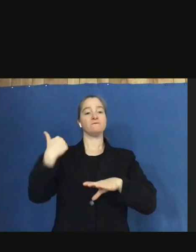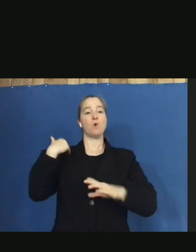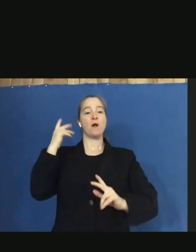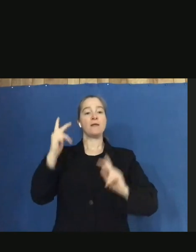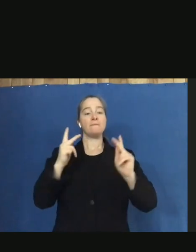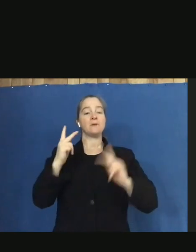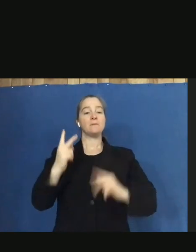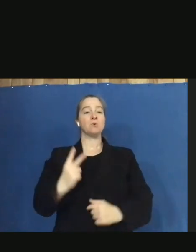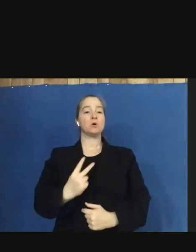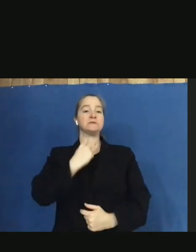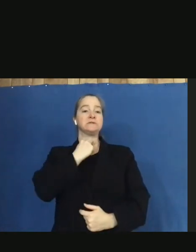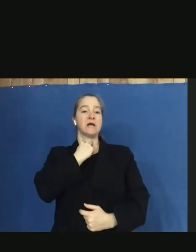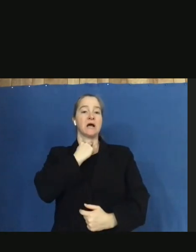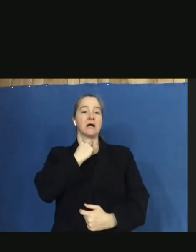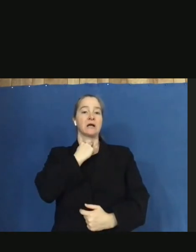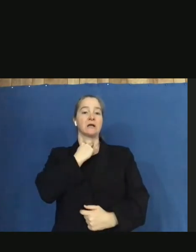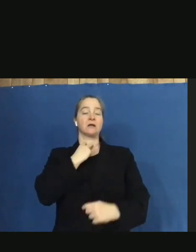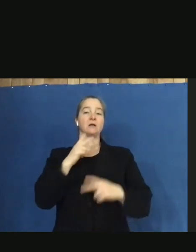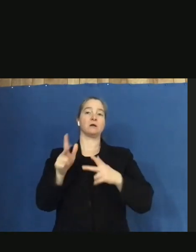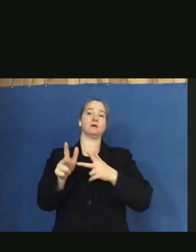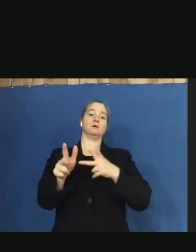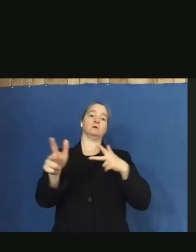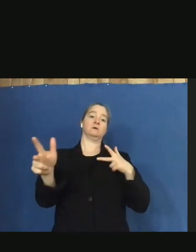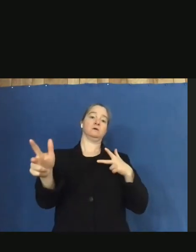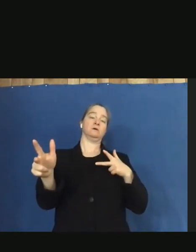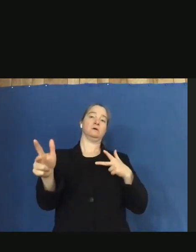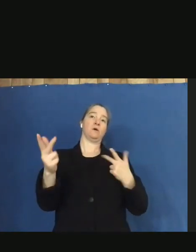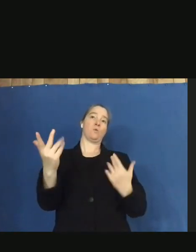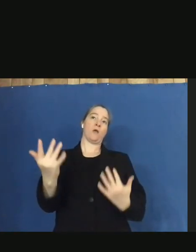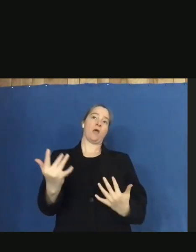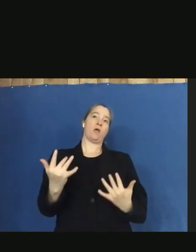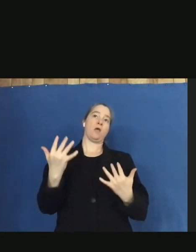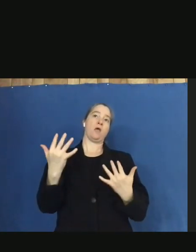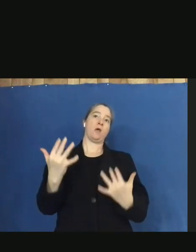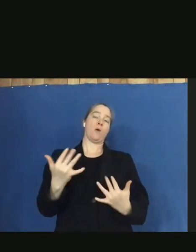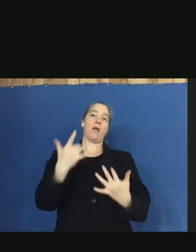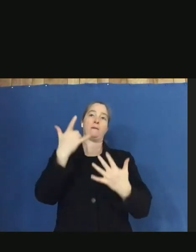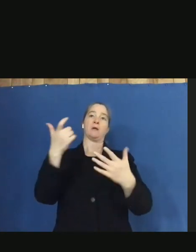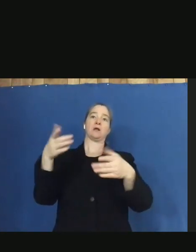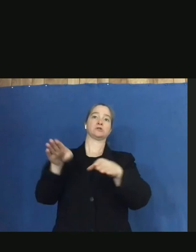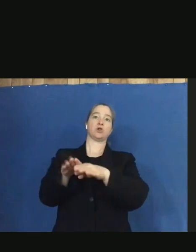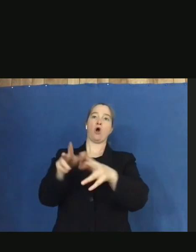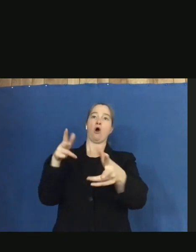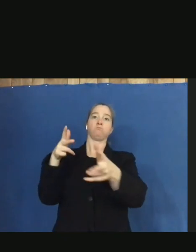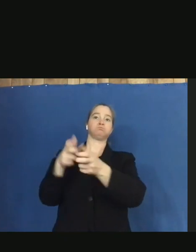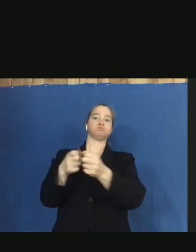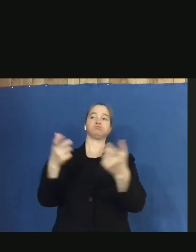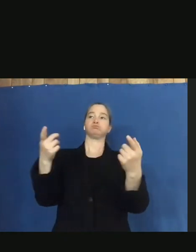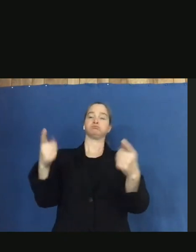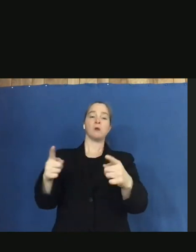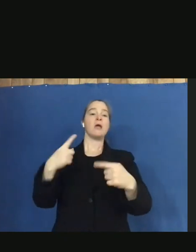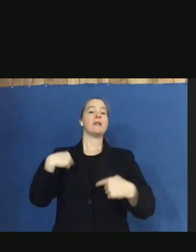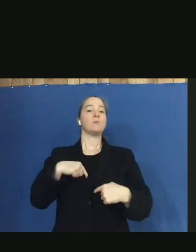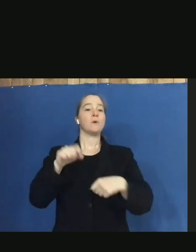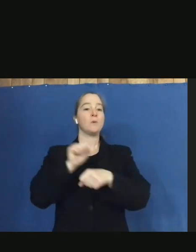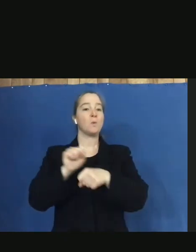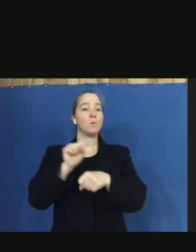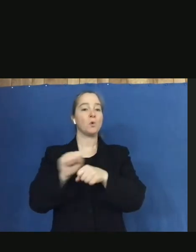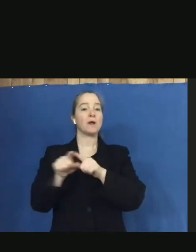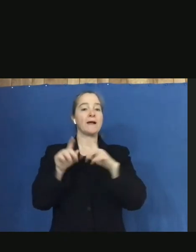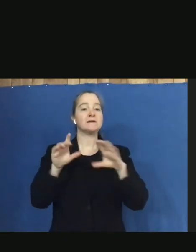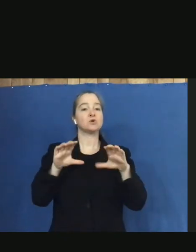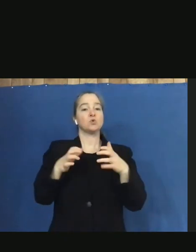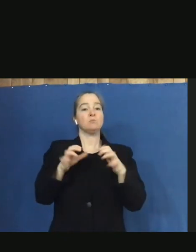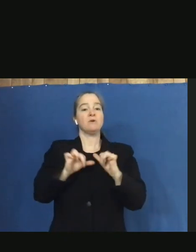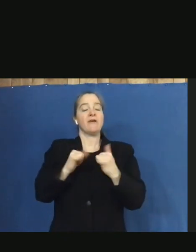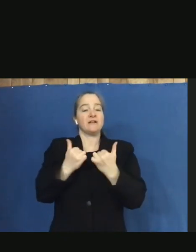trapped queues out there in the roadway because of major incidents that have occurred. And we've been able to work as a group of agencies to